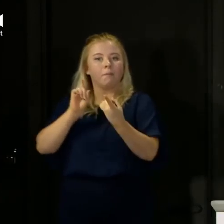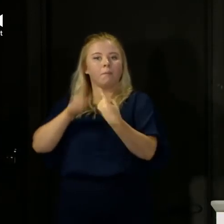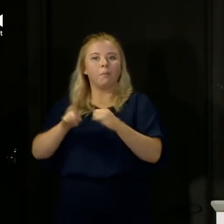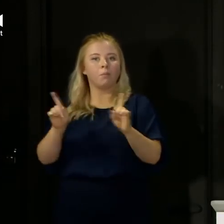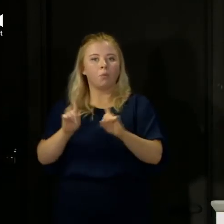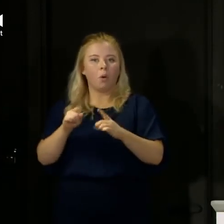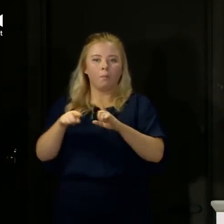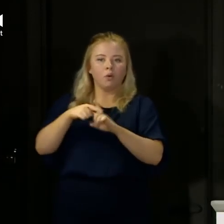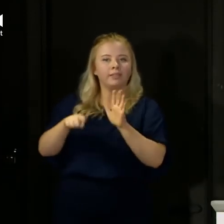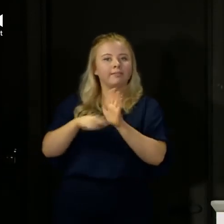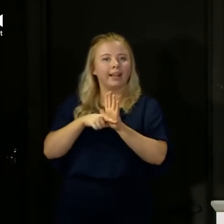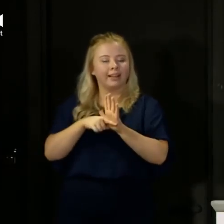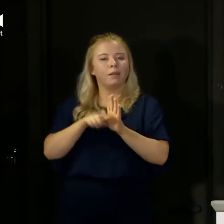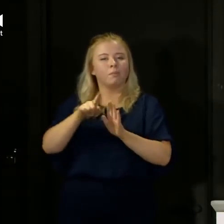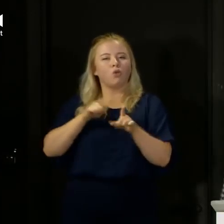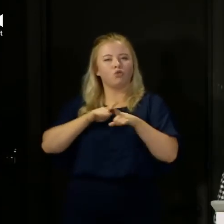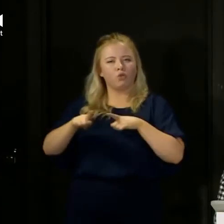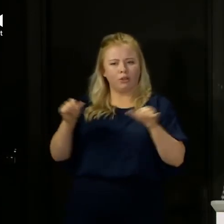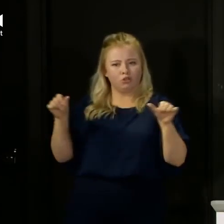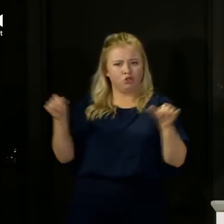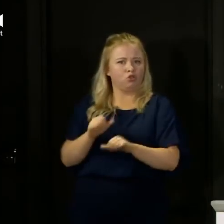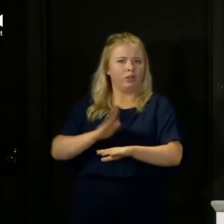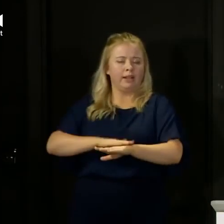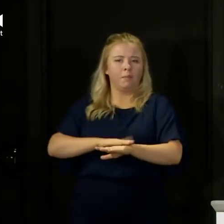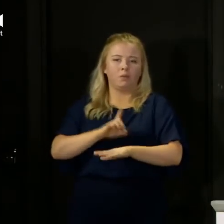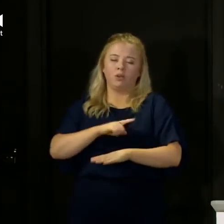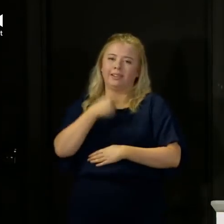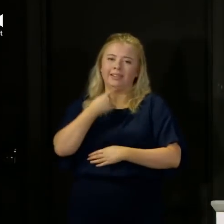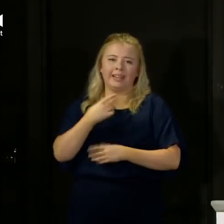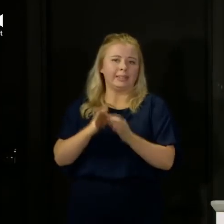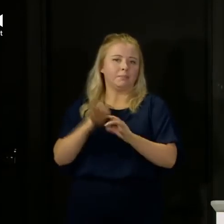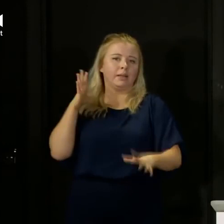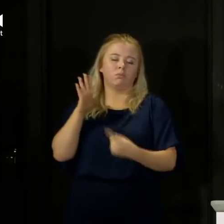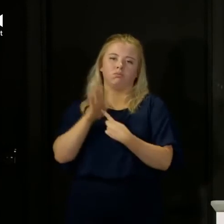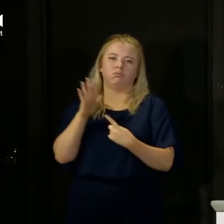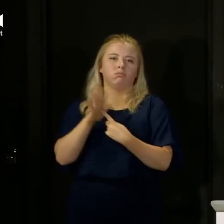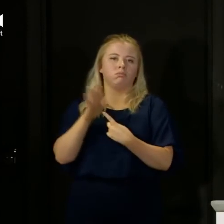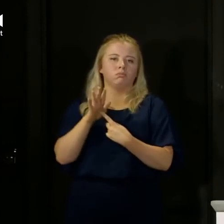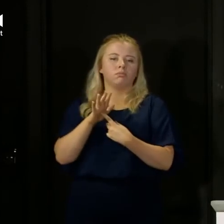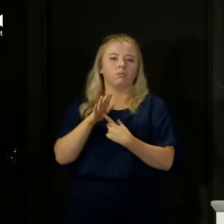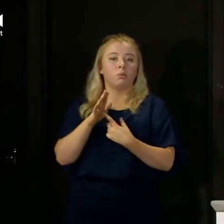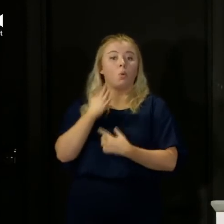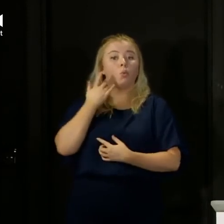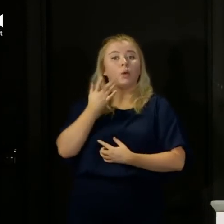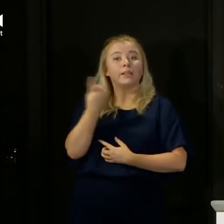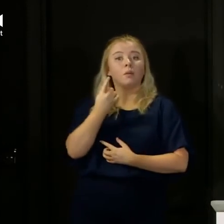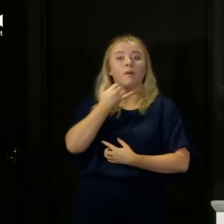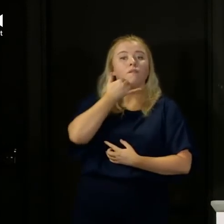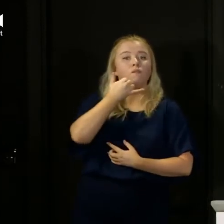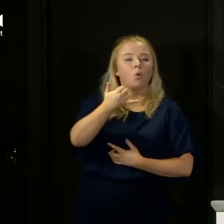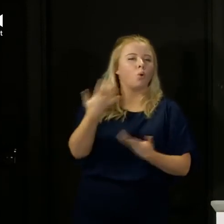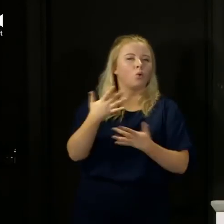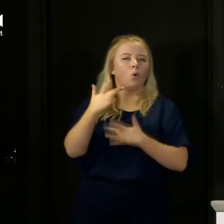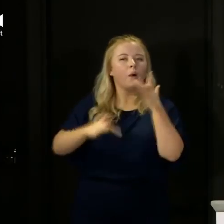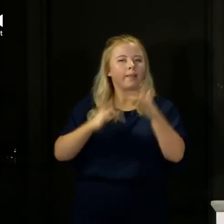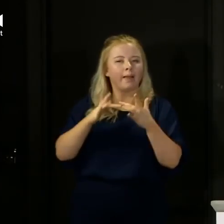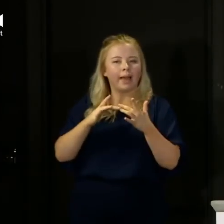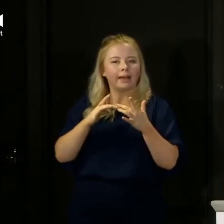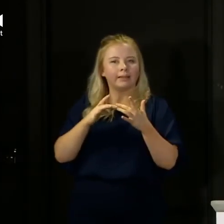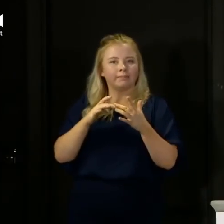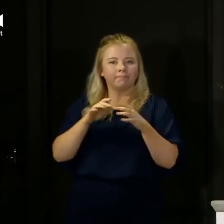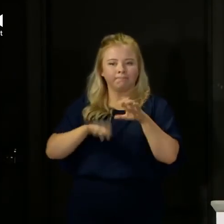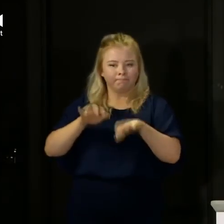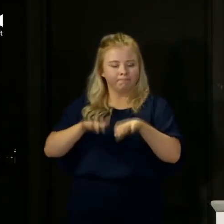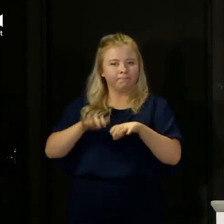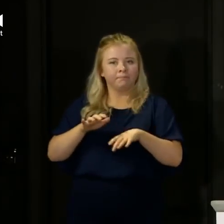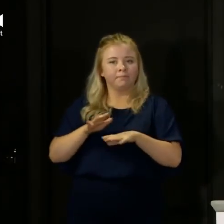shorter rather than it is right now. Because as I said in my opening remarks, speed is of the essence. So from the point somebody phones up or goes online with symptoms, that's